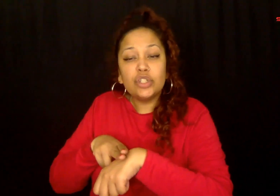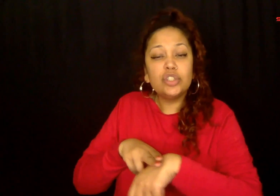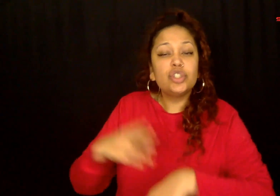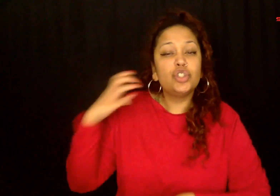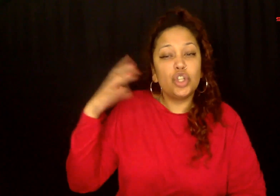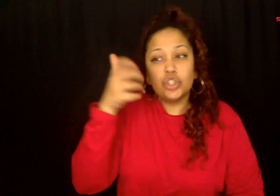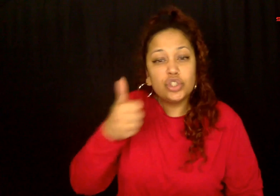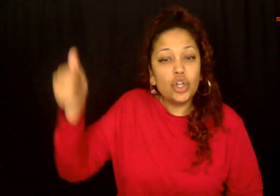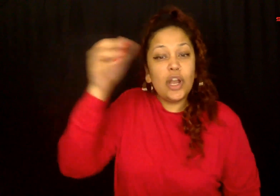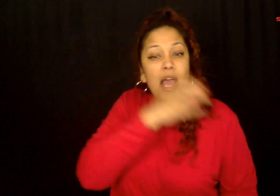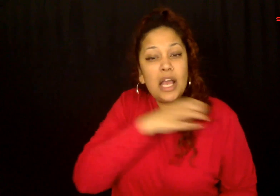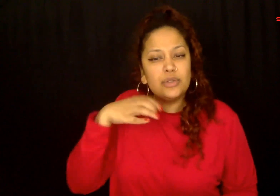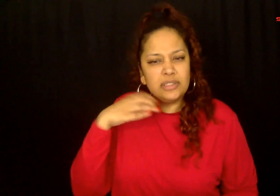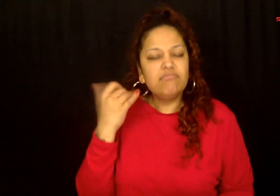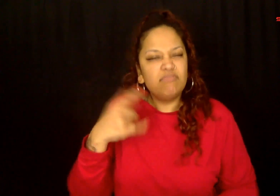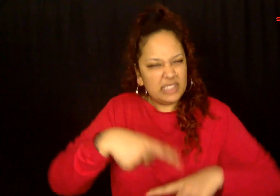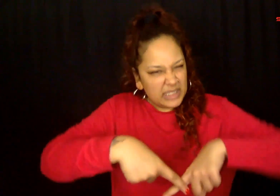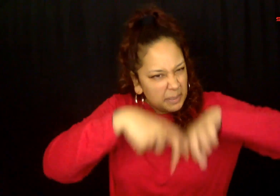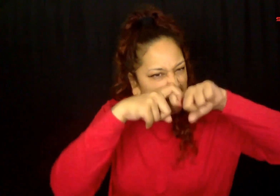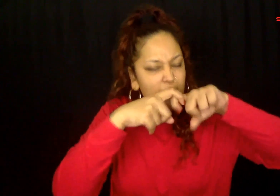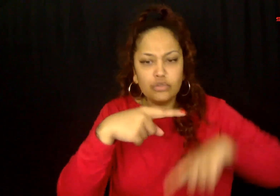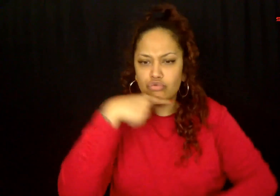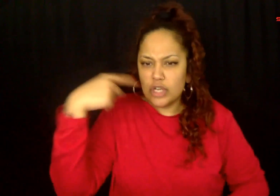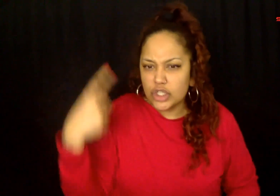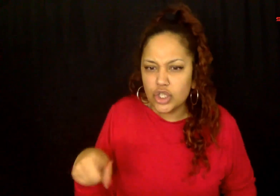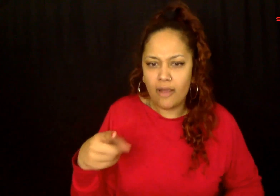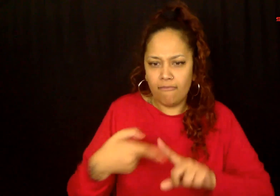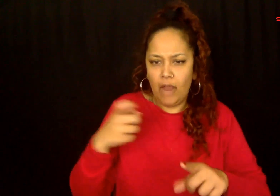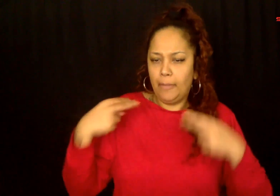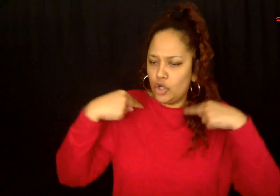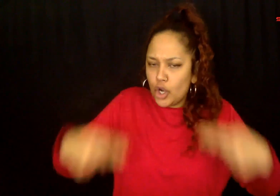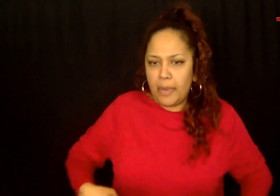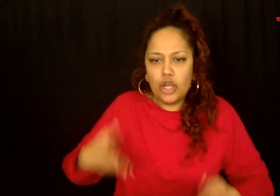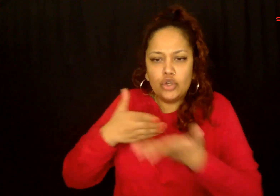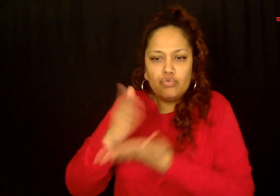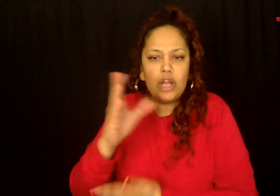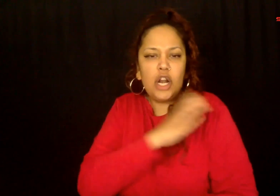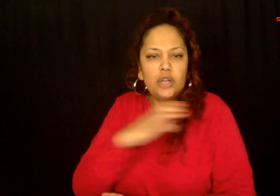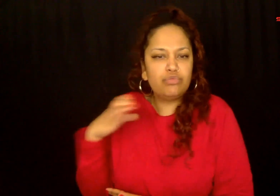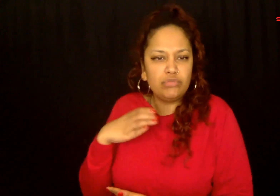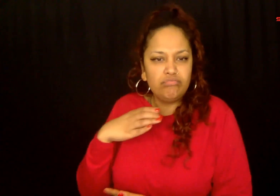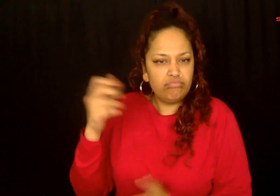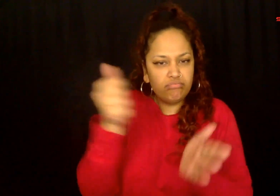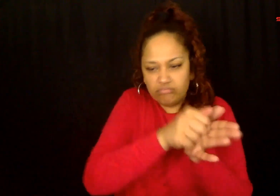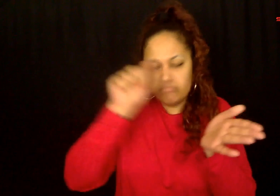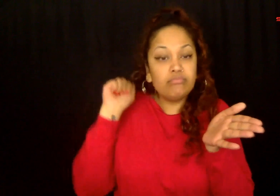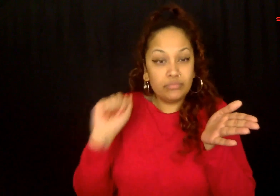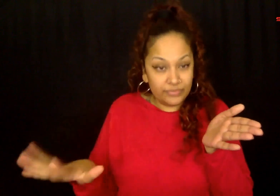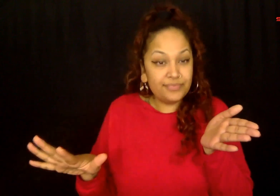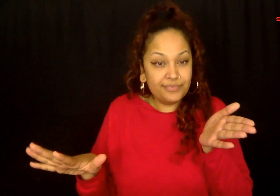Today the United Nations General Council suspended Russia from the Human Rights Council.